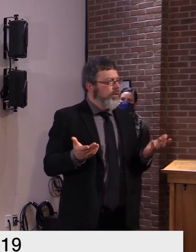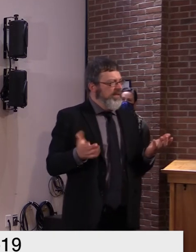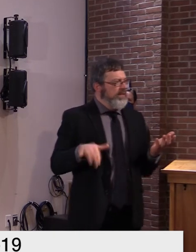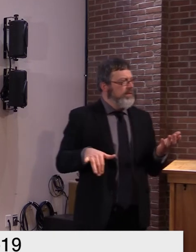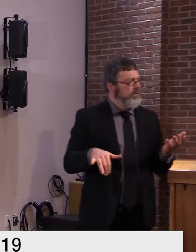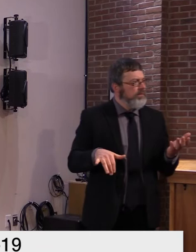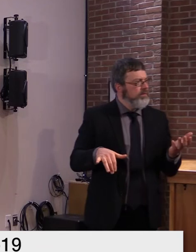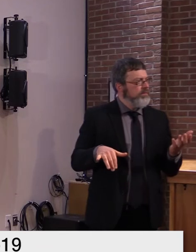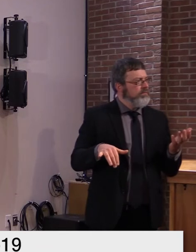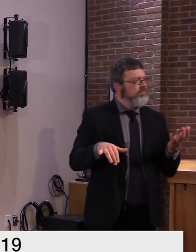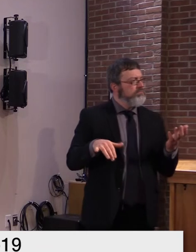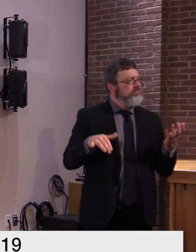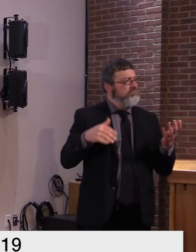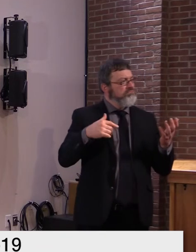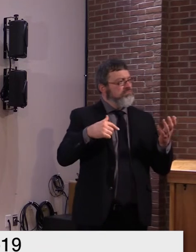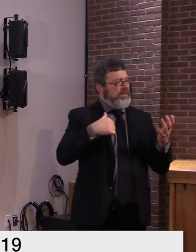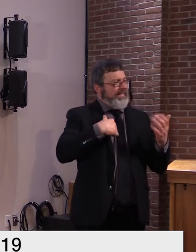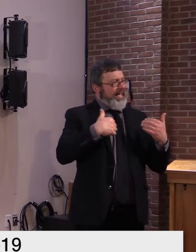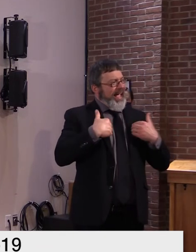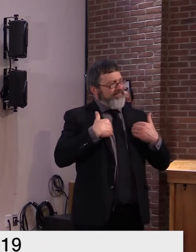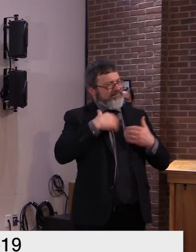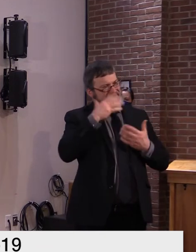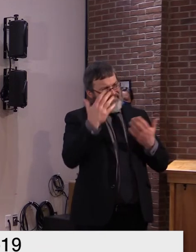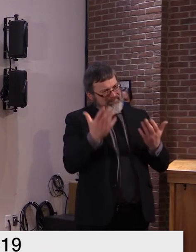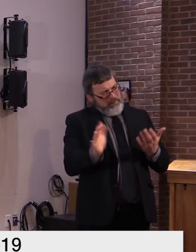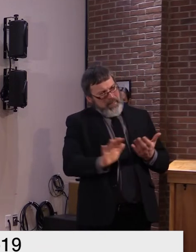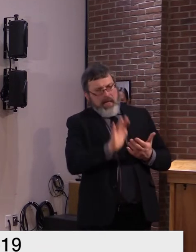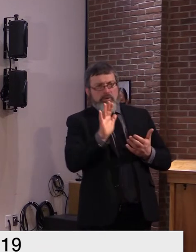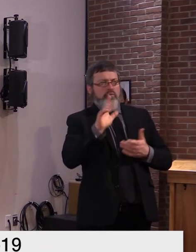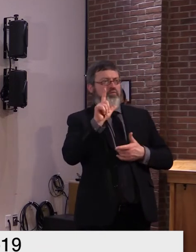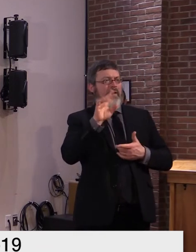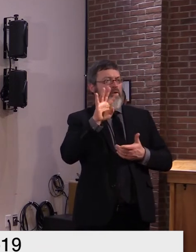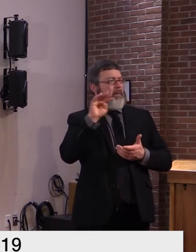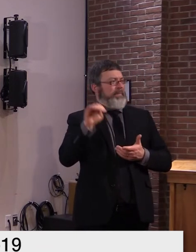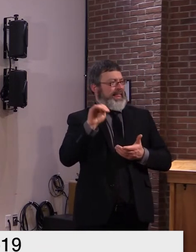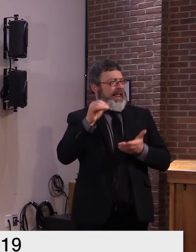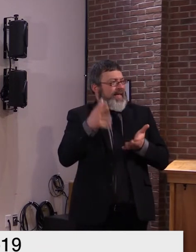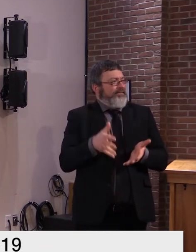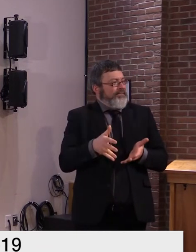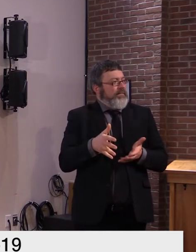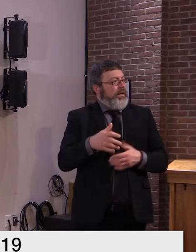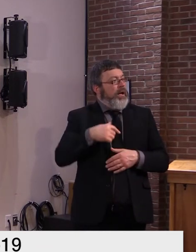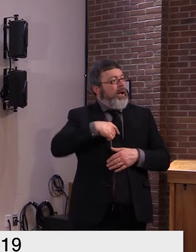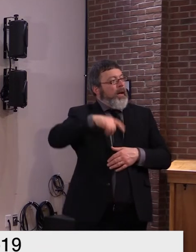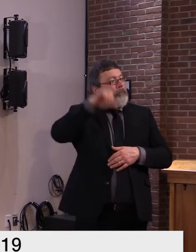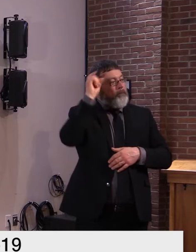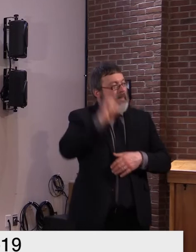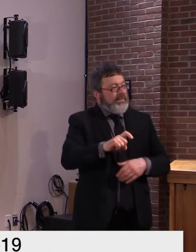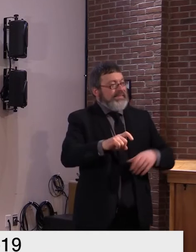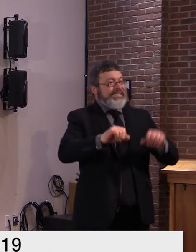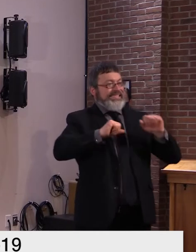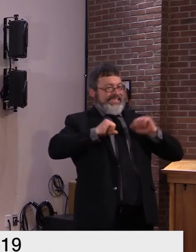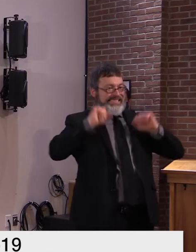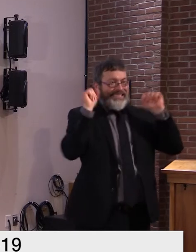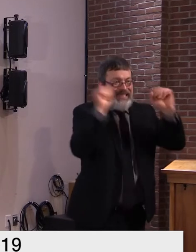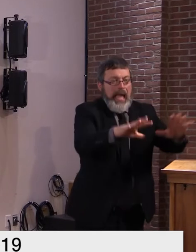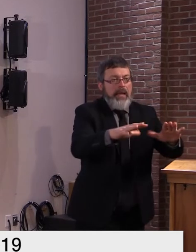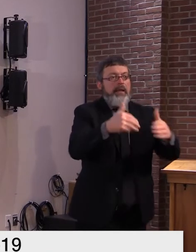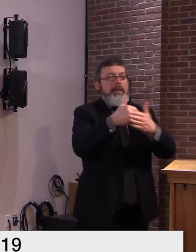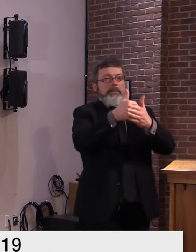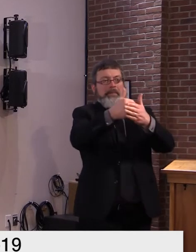programs are running out about the same time so it's it wouldn't be we can't utilize that funding